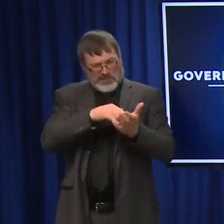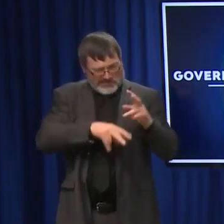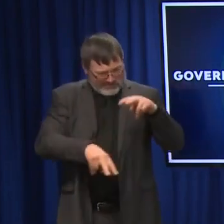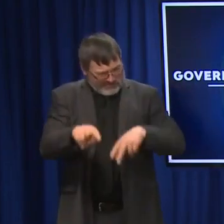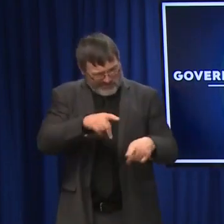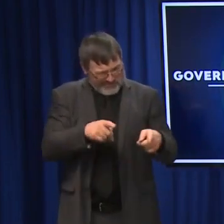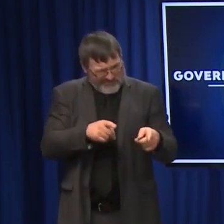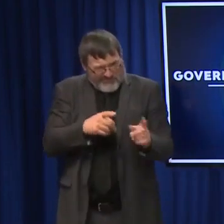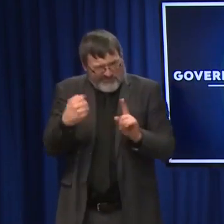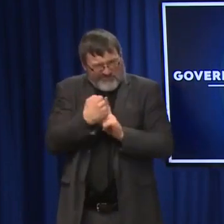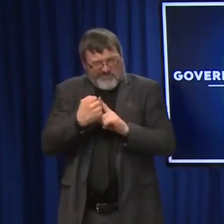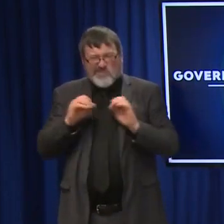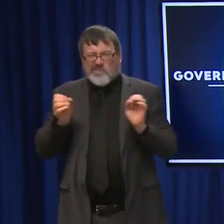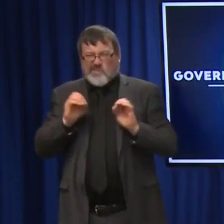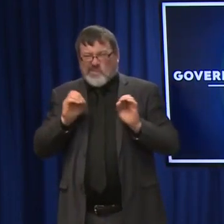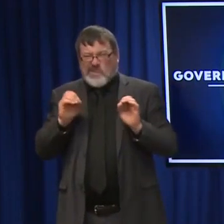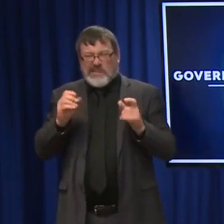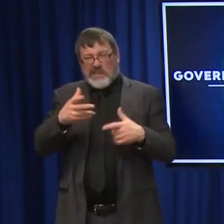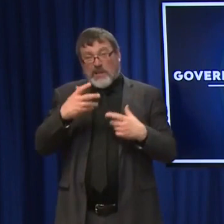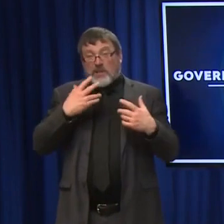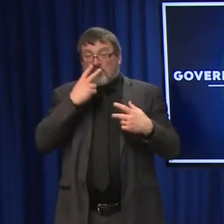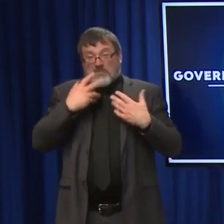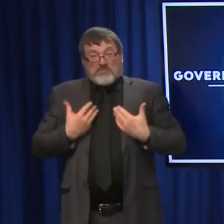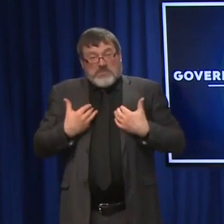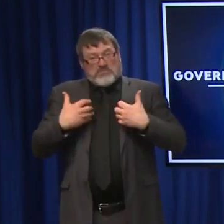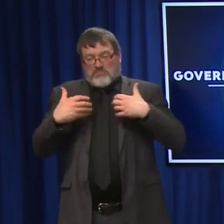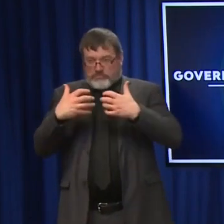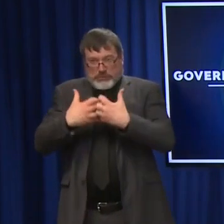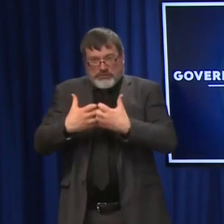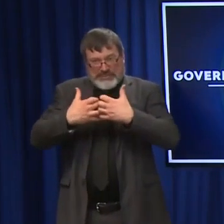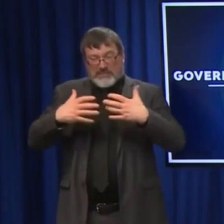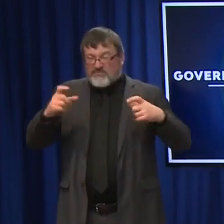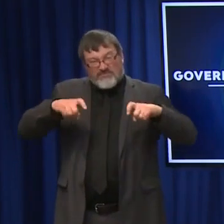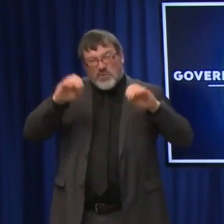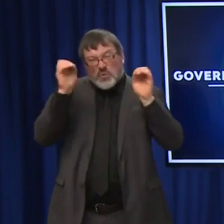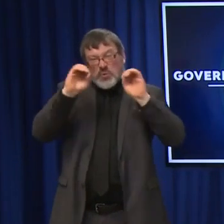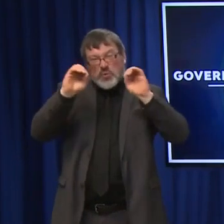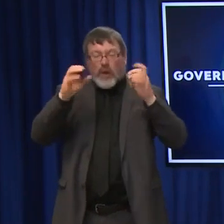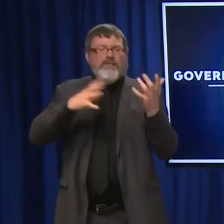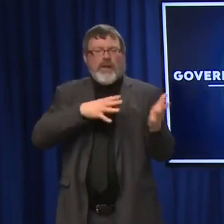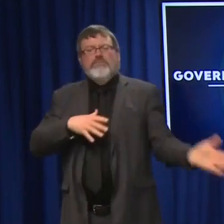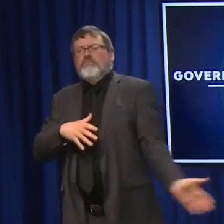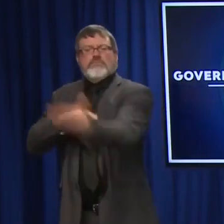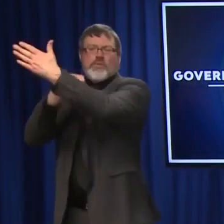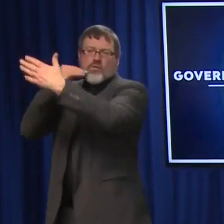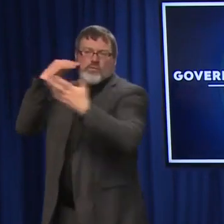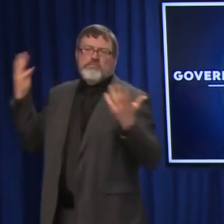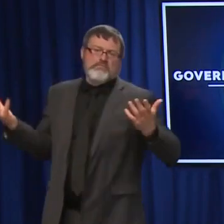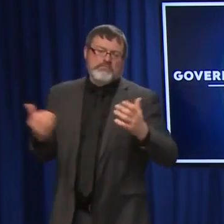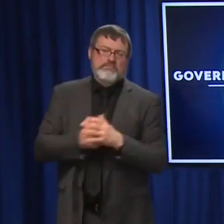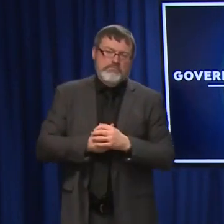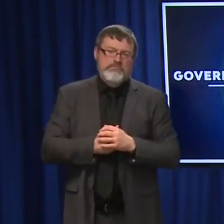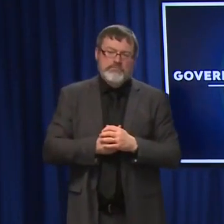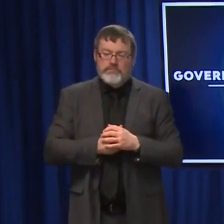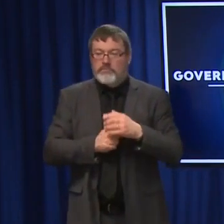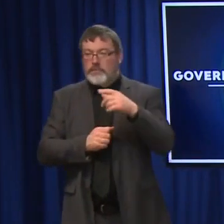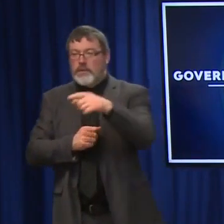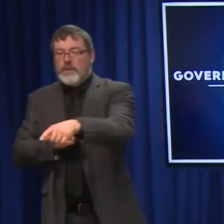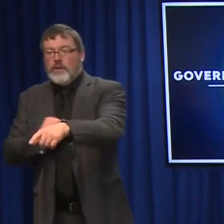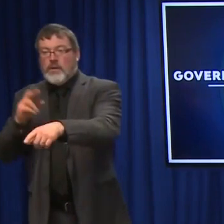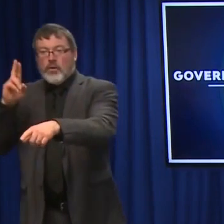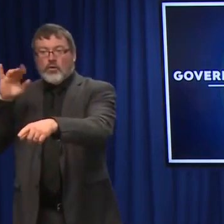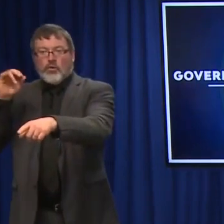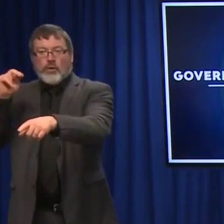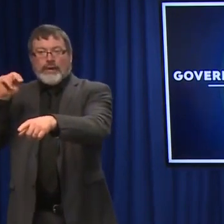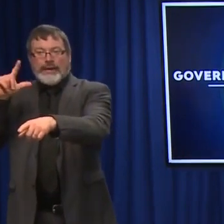through. So it's working. It's working. And we're getting there. Governor, do you have any sense of the vaccination rate among children 5 to 11?